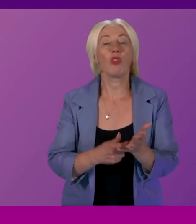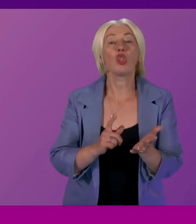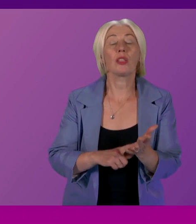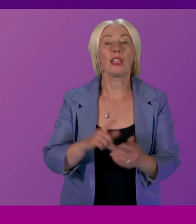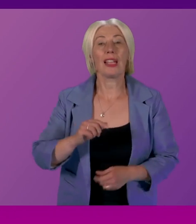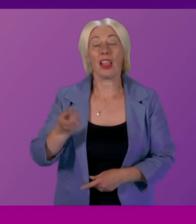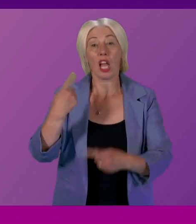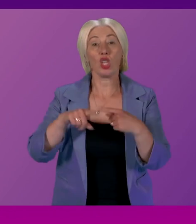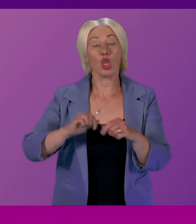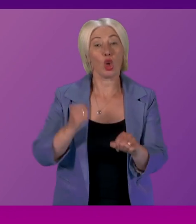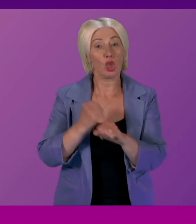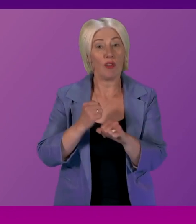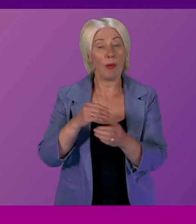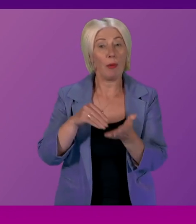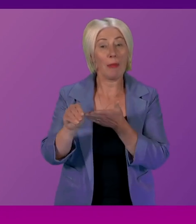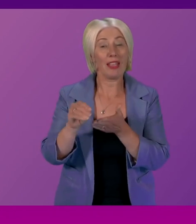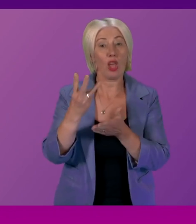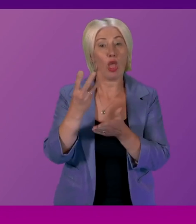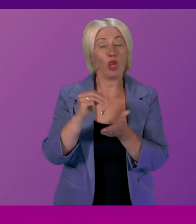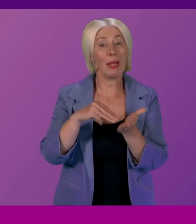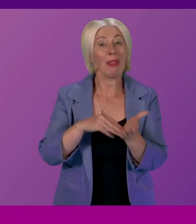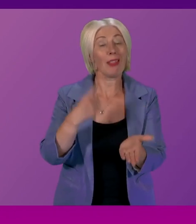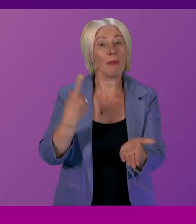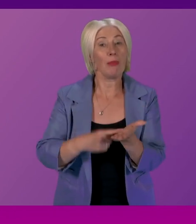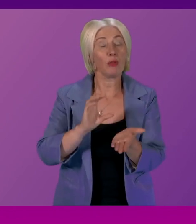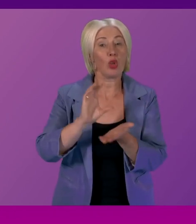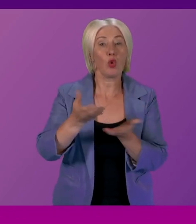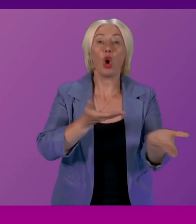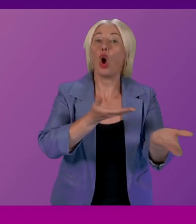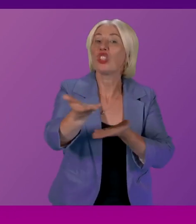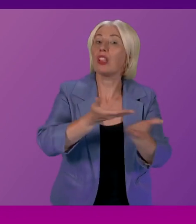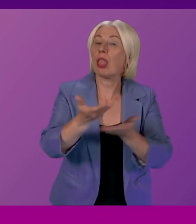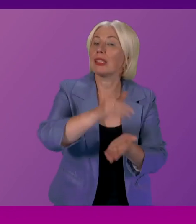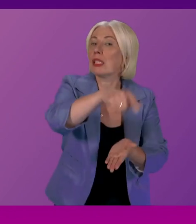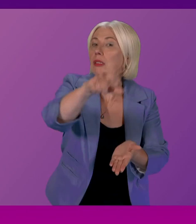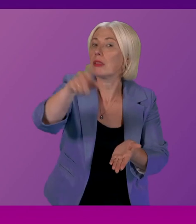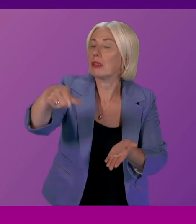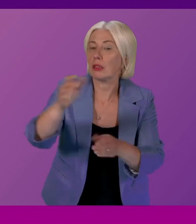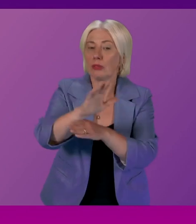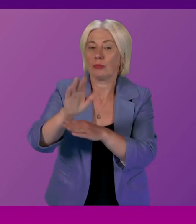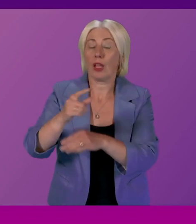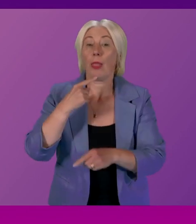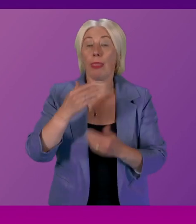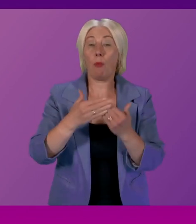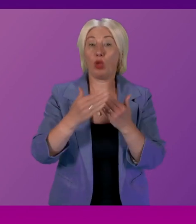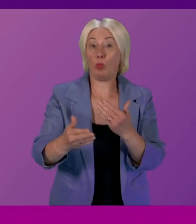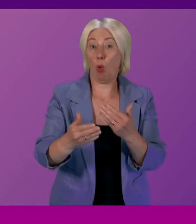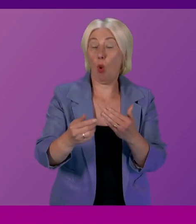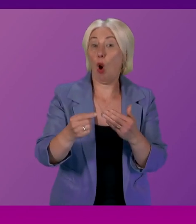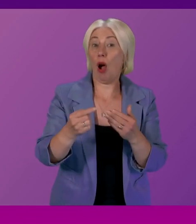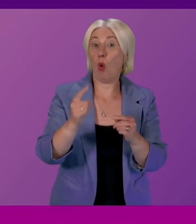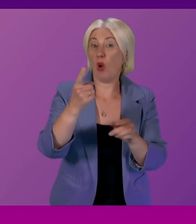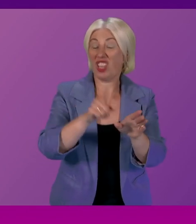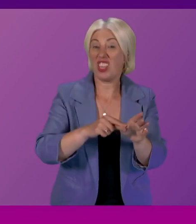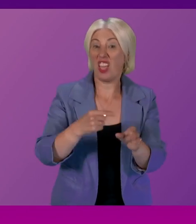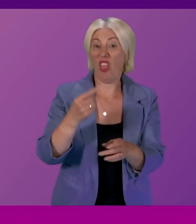the Scottish Government paid £30 million out to the consulting industry that's more in that year than the previous four years